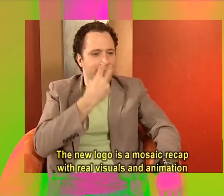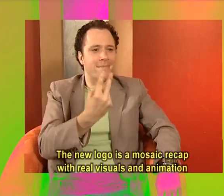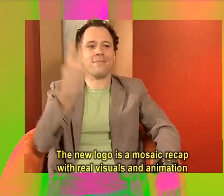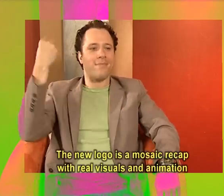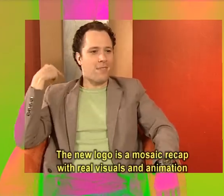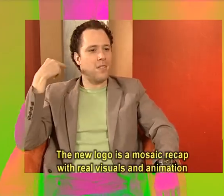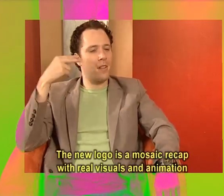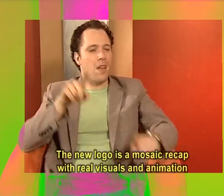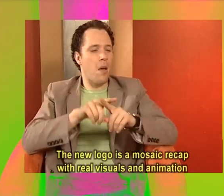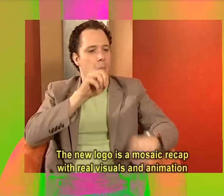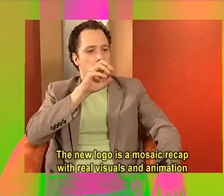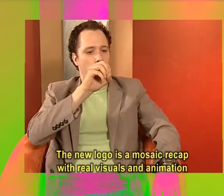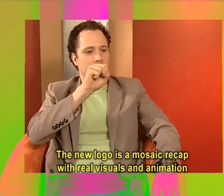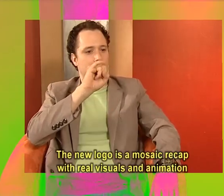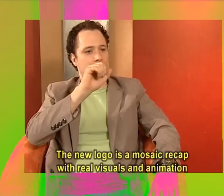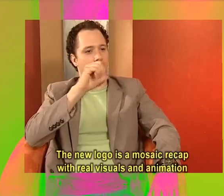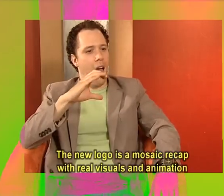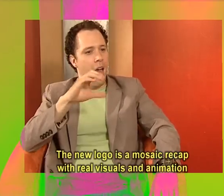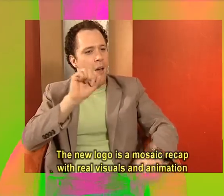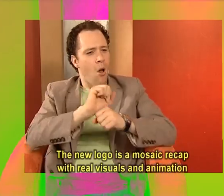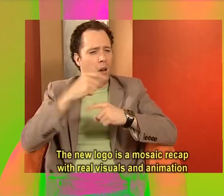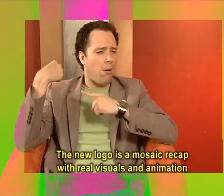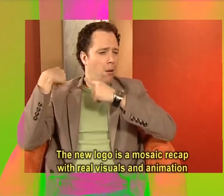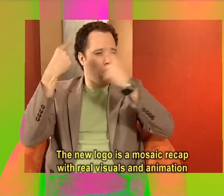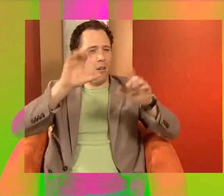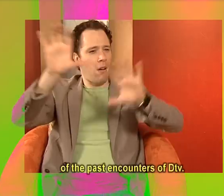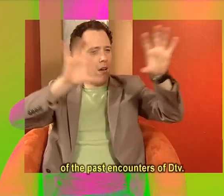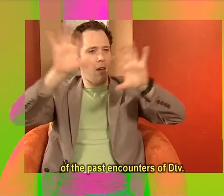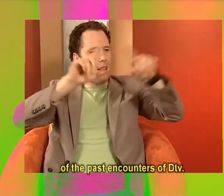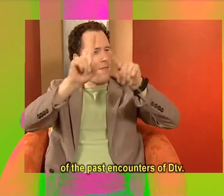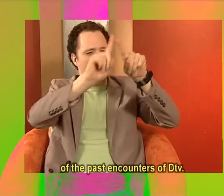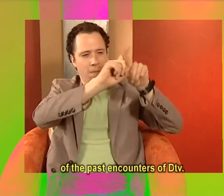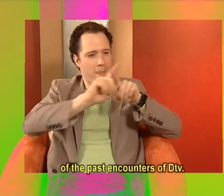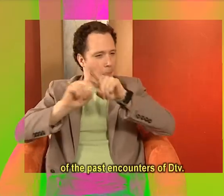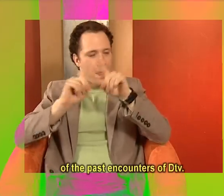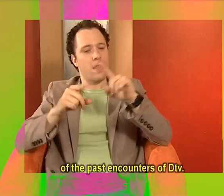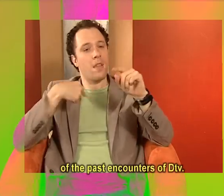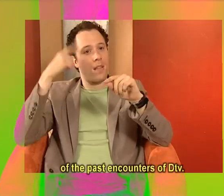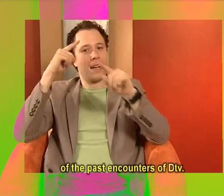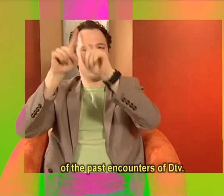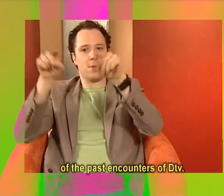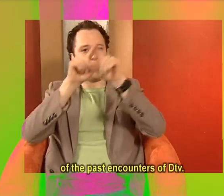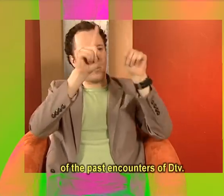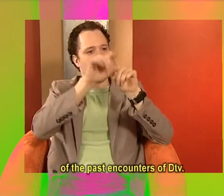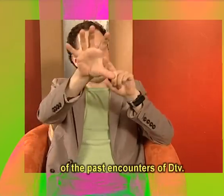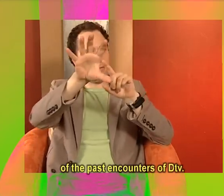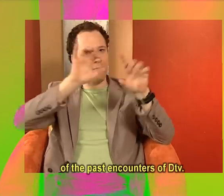The new logo is a mosaic recap with real visuals and animation of the past encounters of DTV.